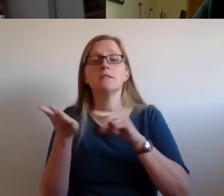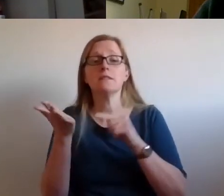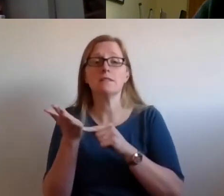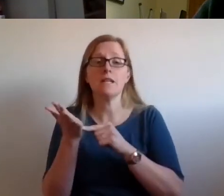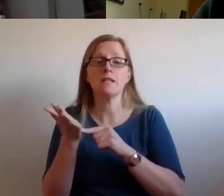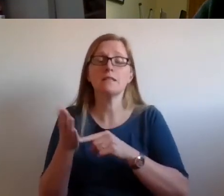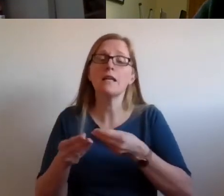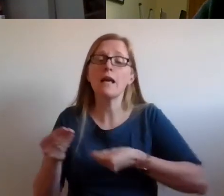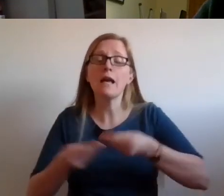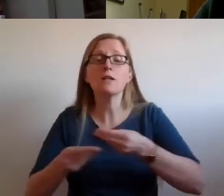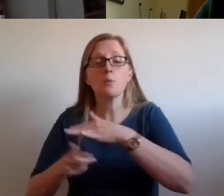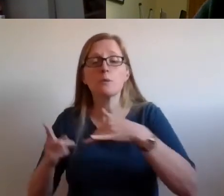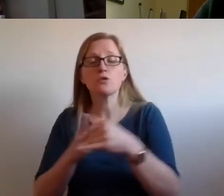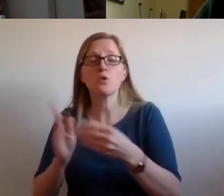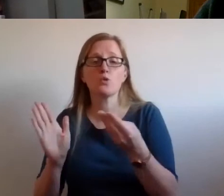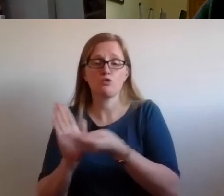framework.